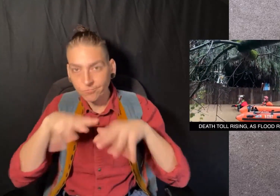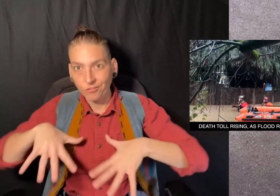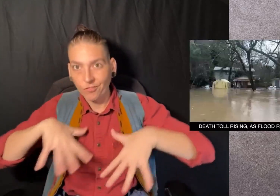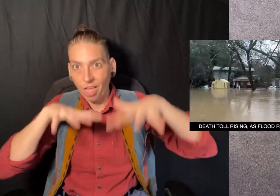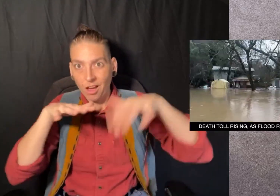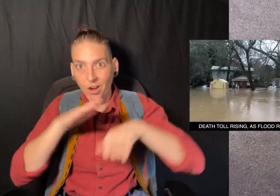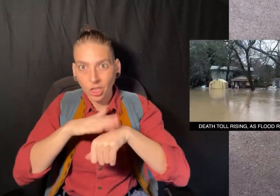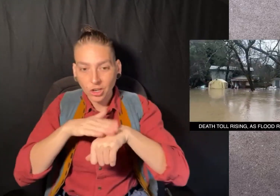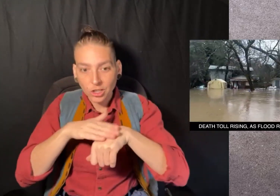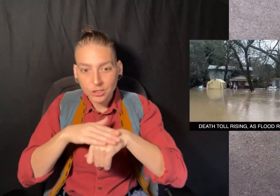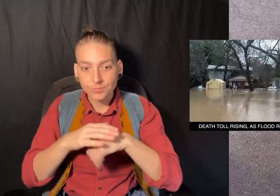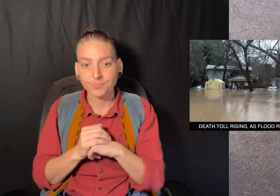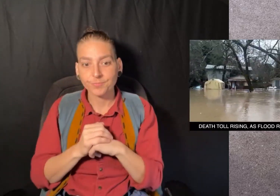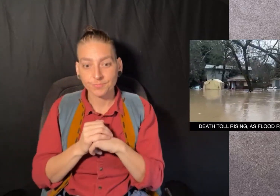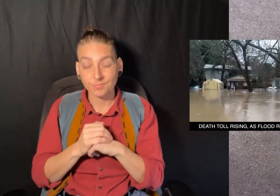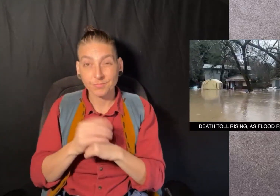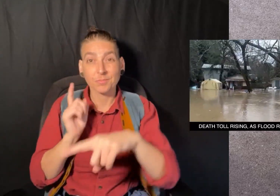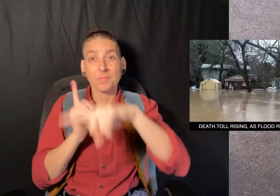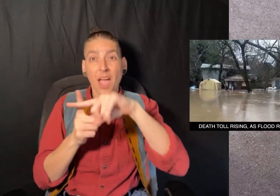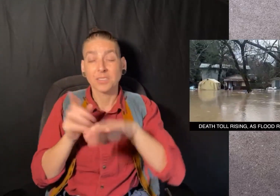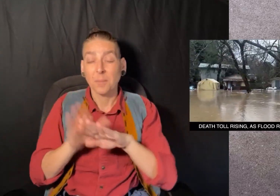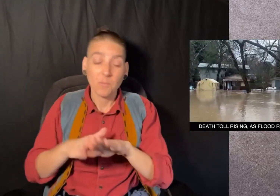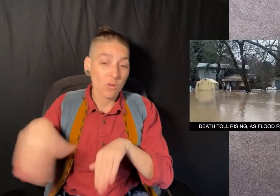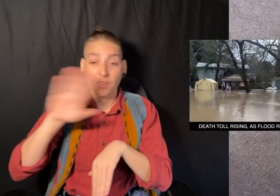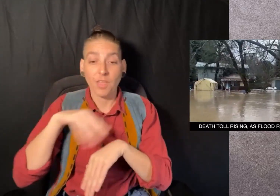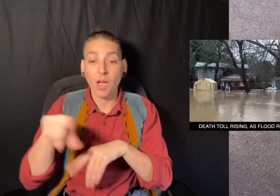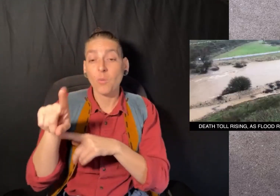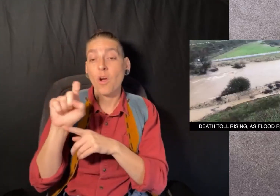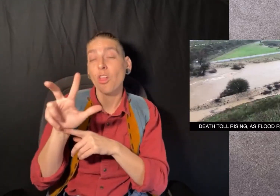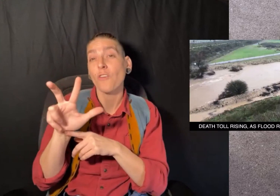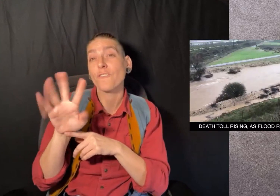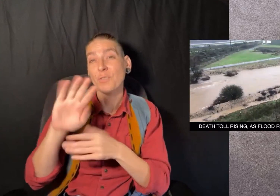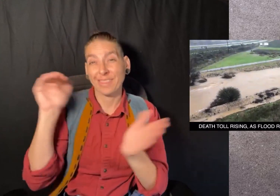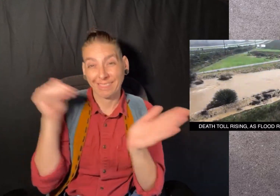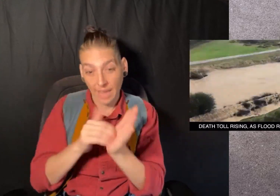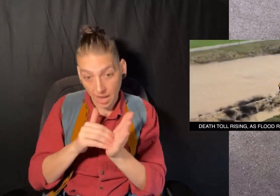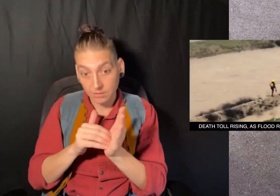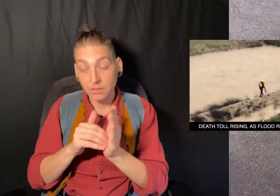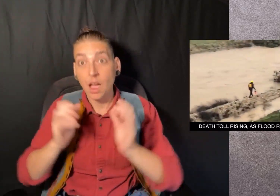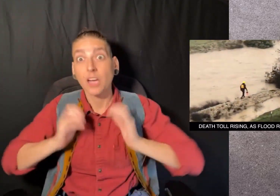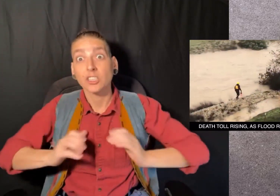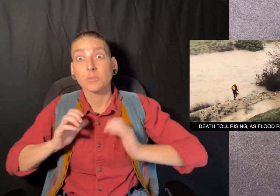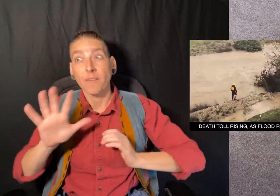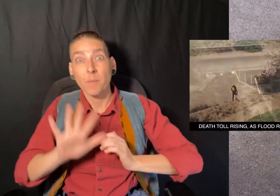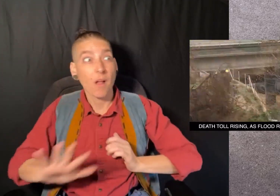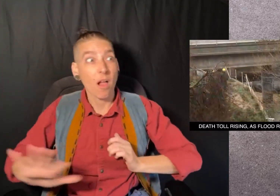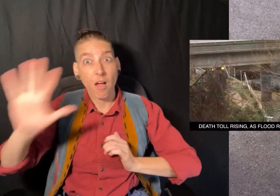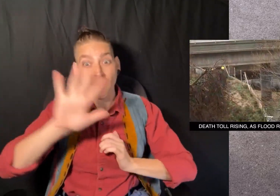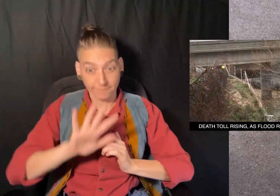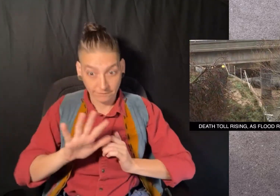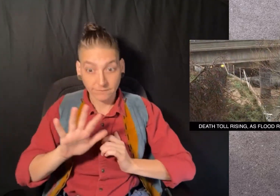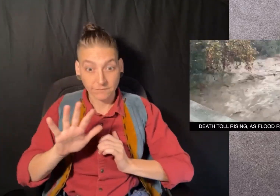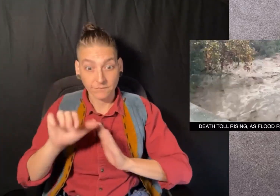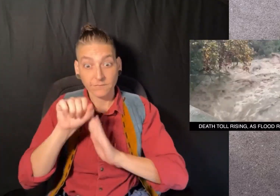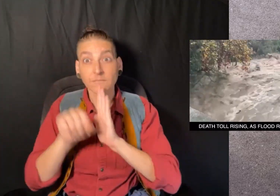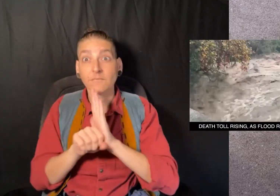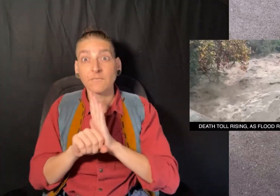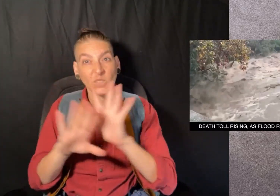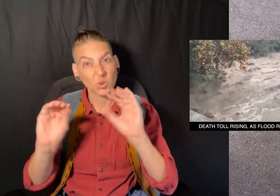under flood alerts and more than 134,000 customers across the state don't have power.